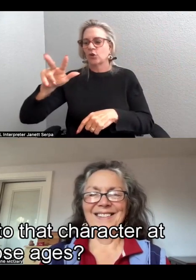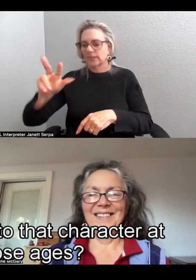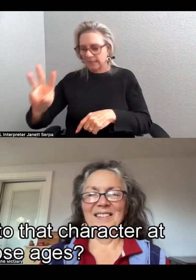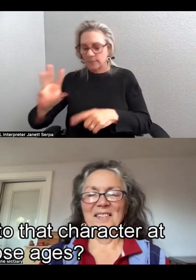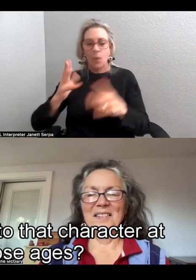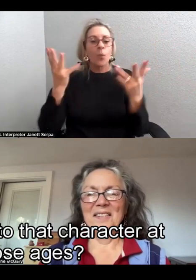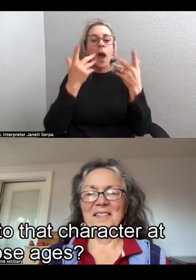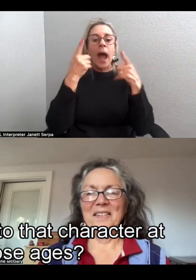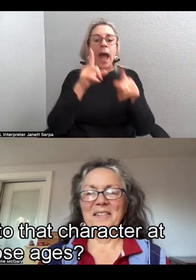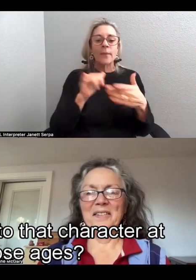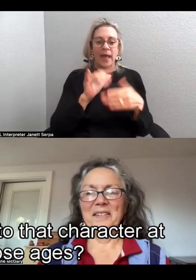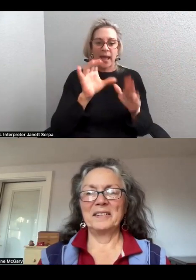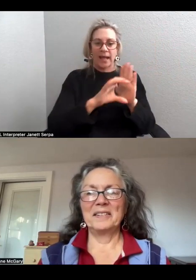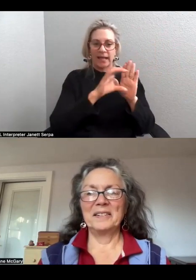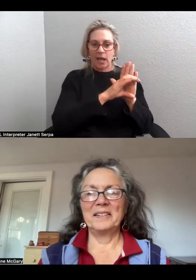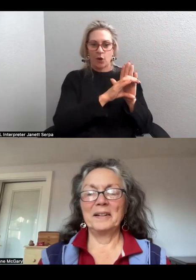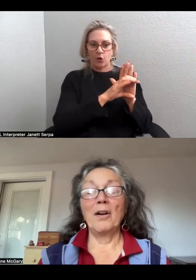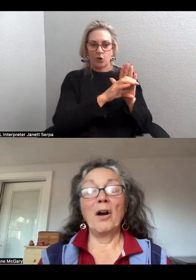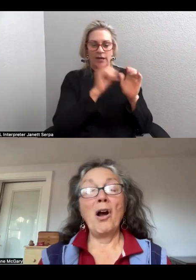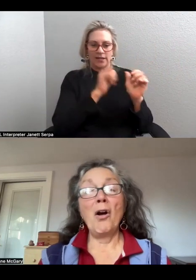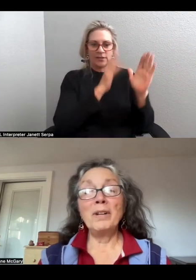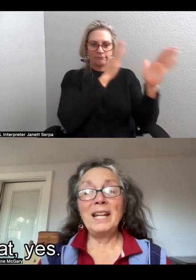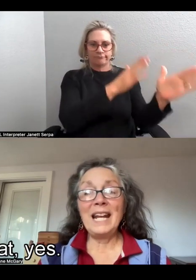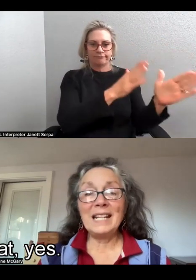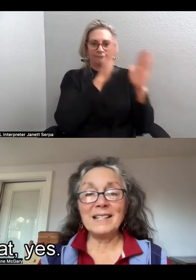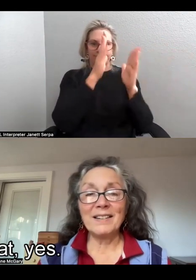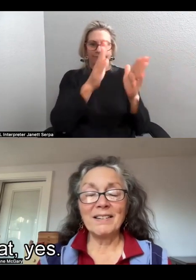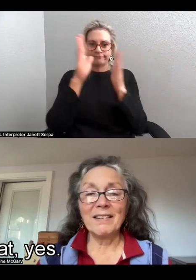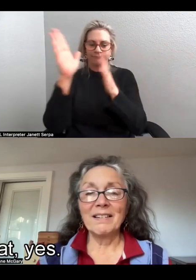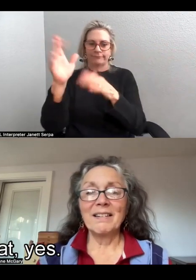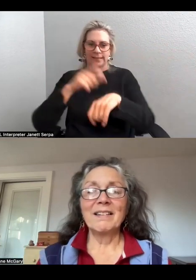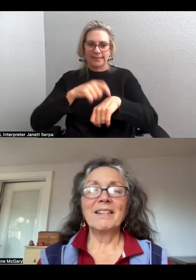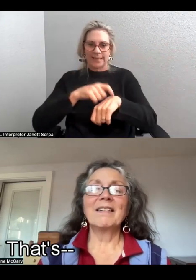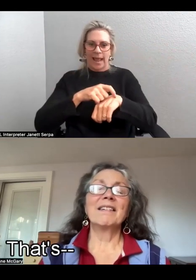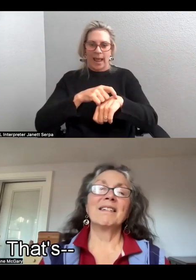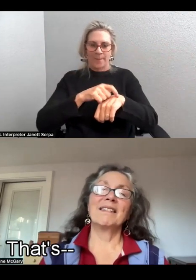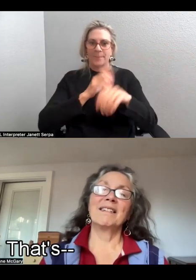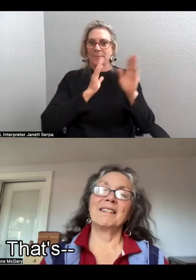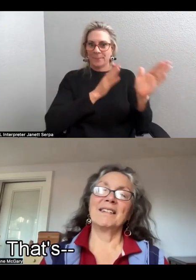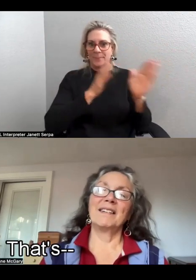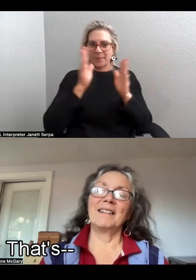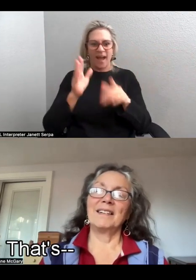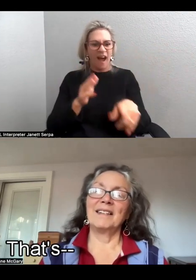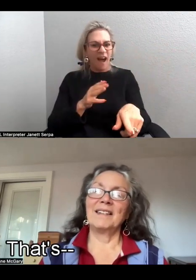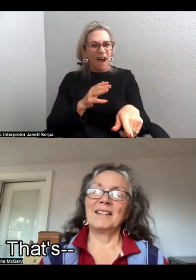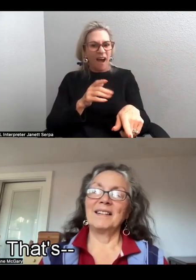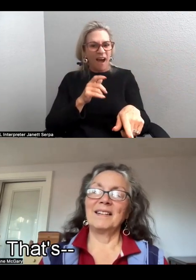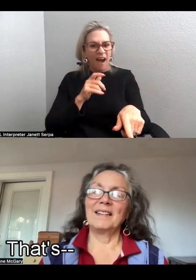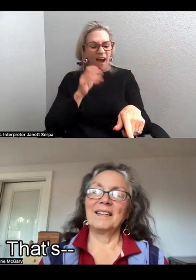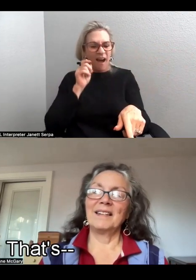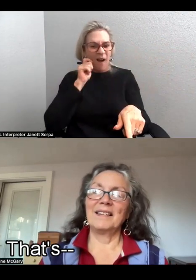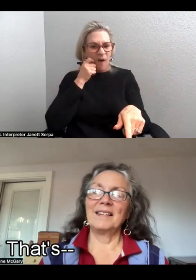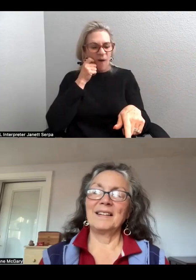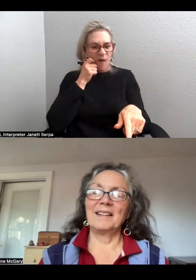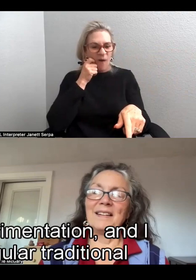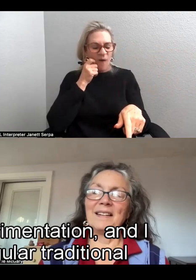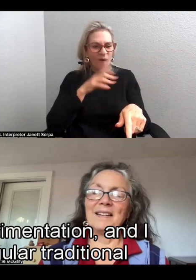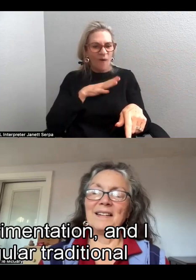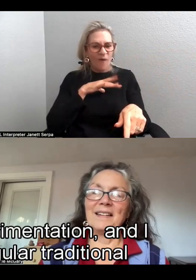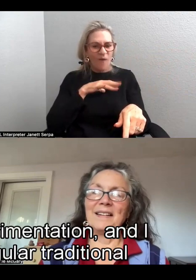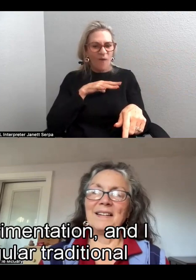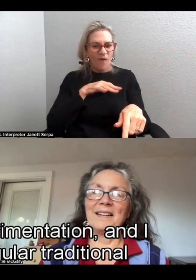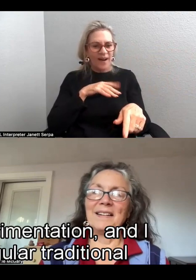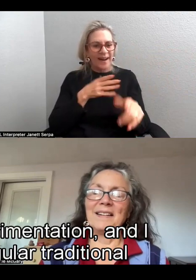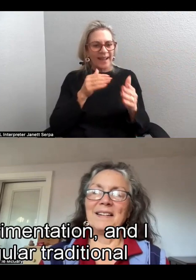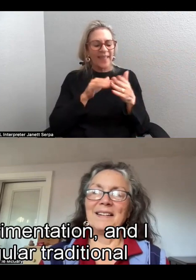happened to that character at each of those ages? Oh, neat. Yeah. So it was, that's, that's, again,